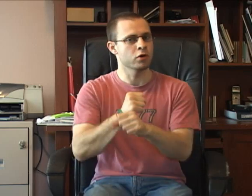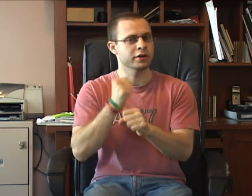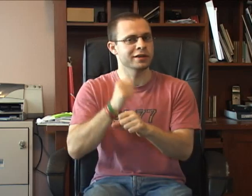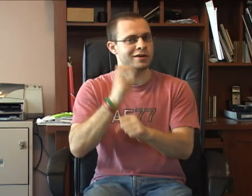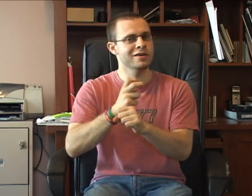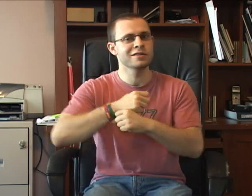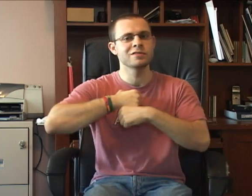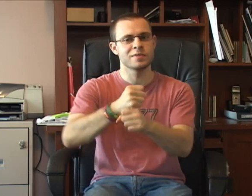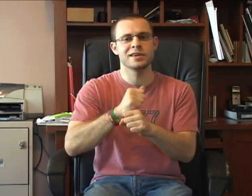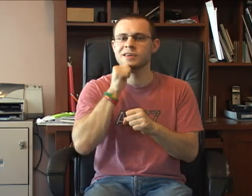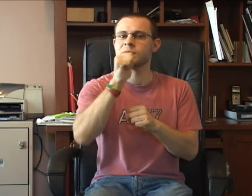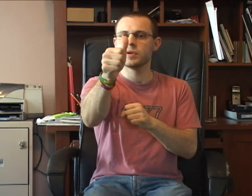Harder, better,